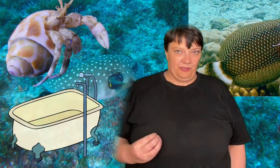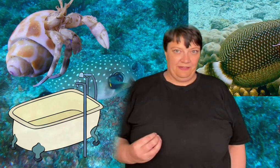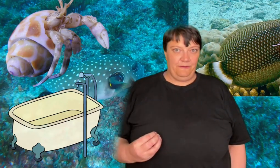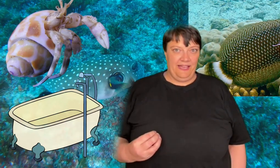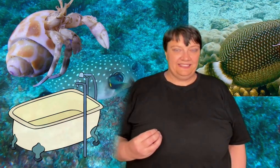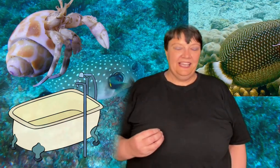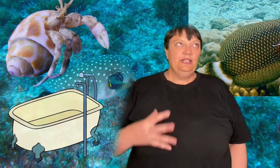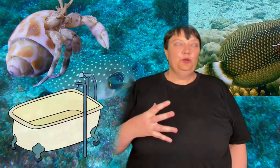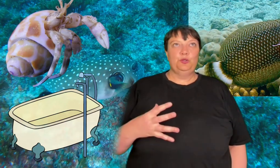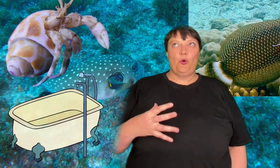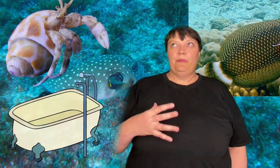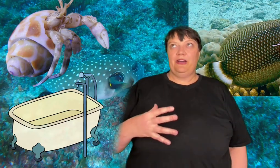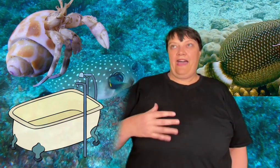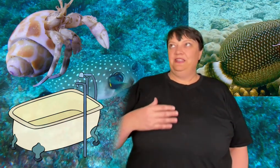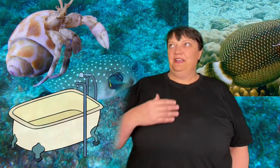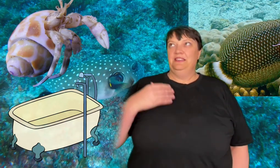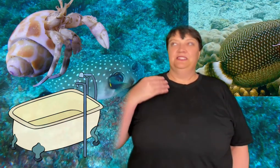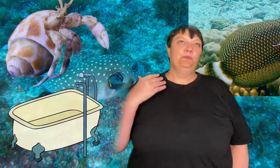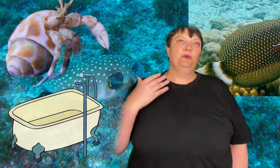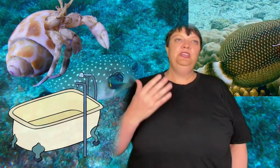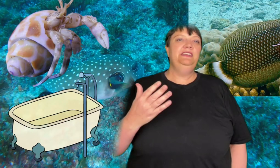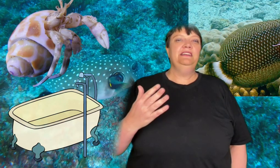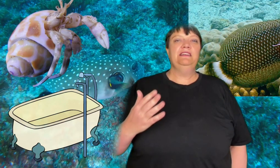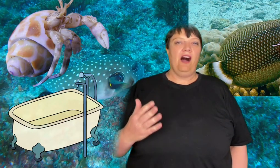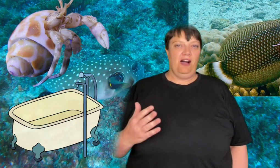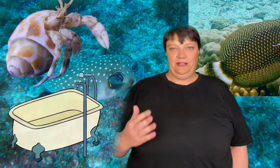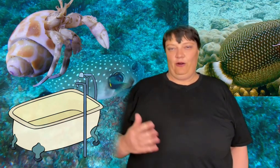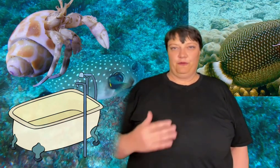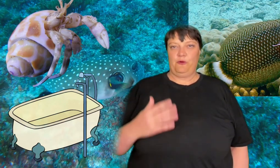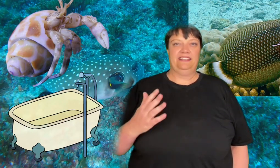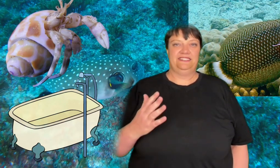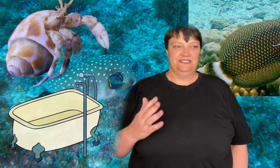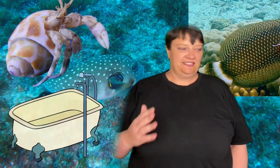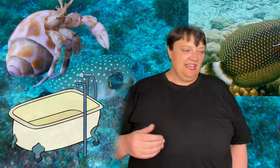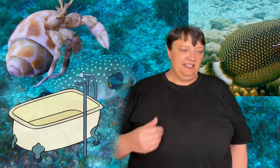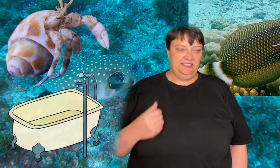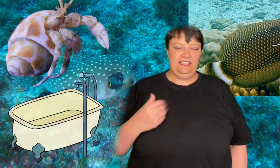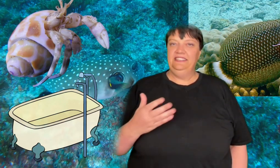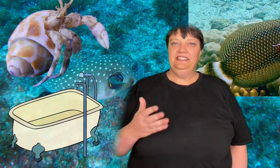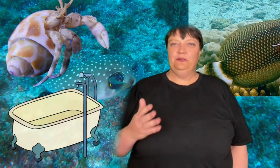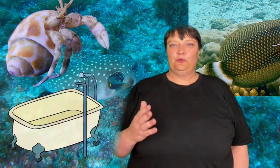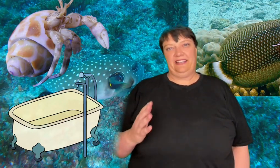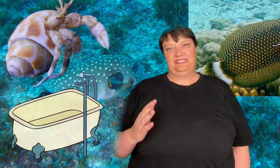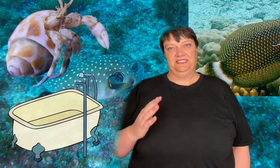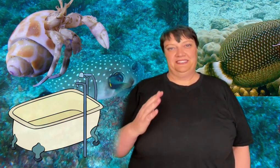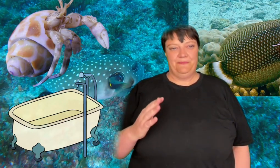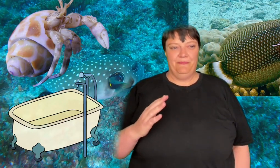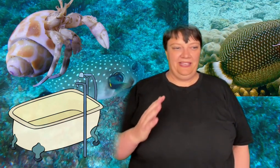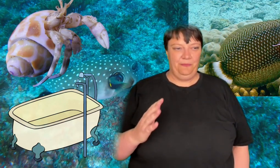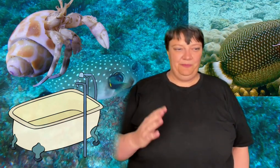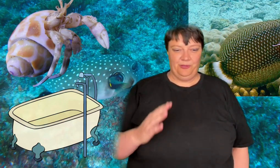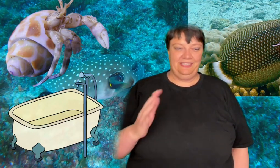where people can flex. You can talk about having this breeding line of wrasses, these cleaning wrasses